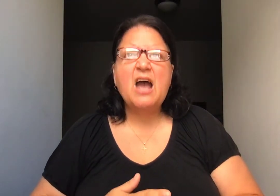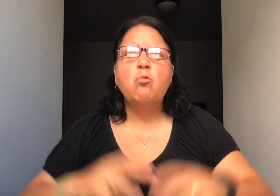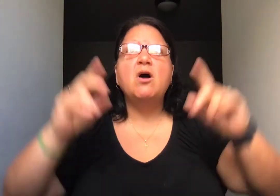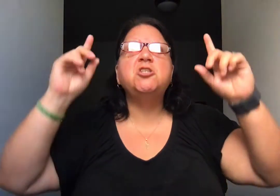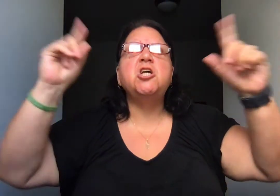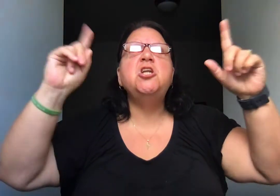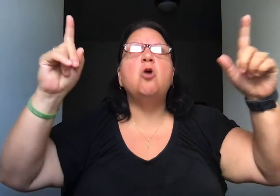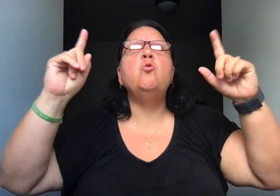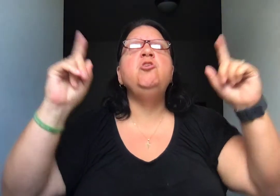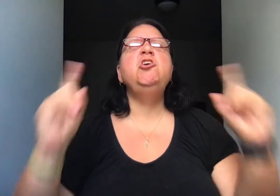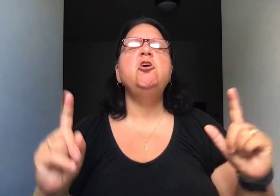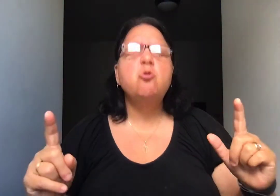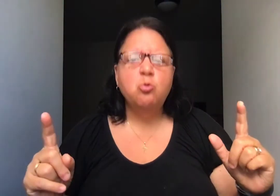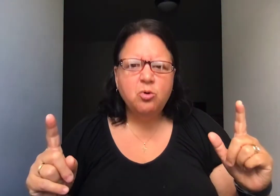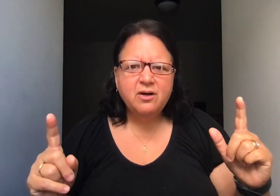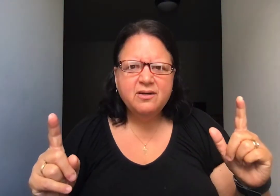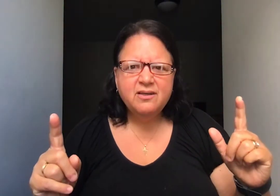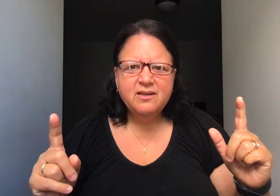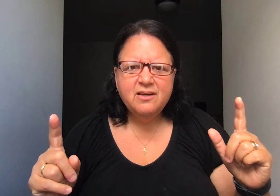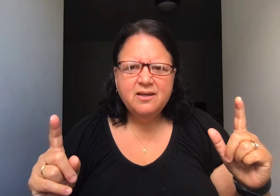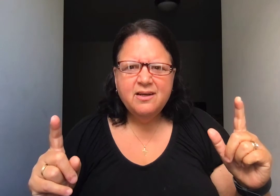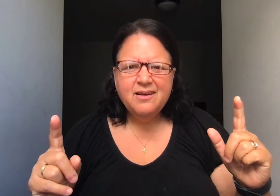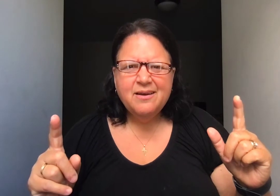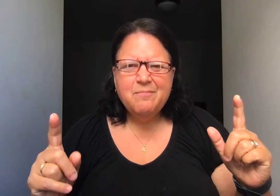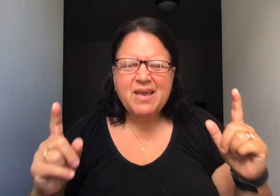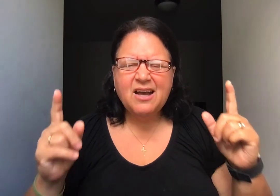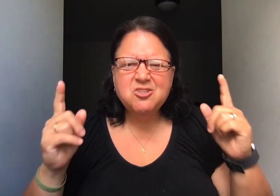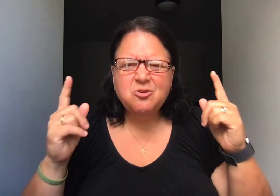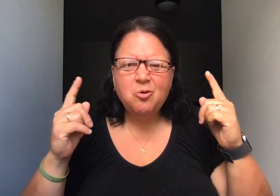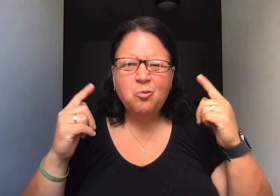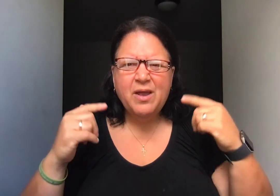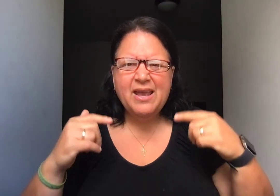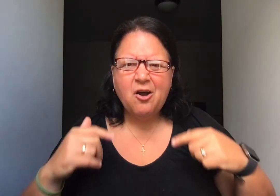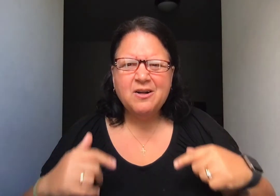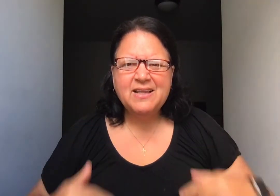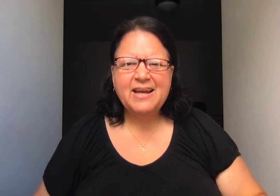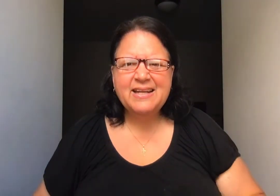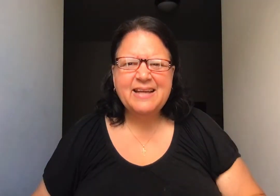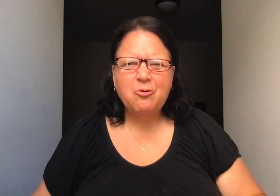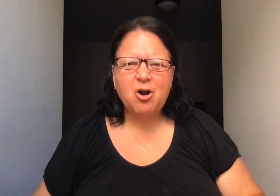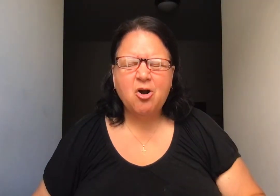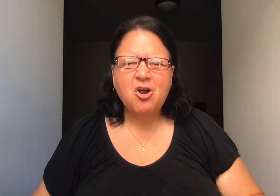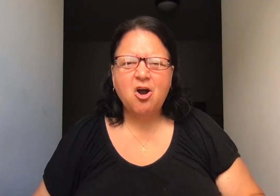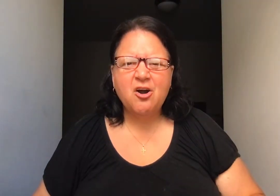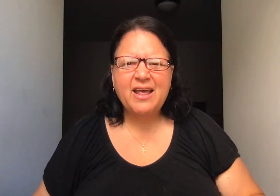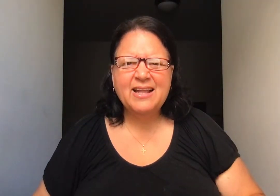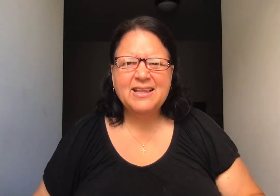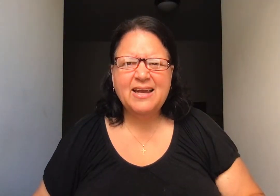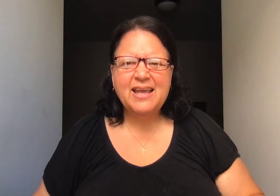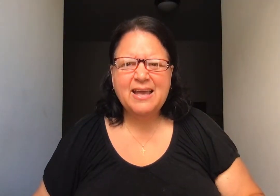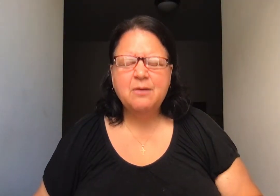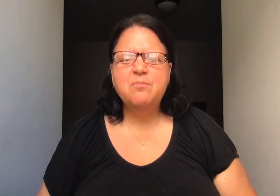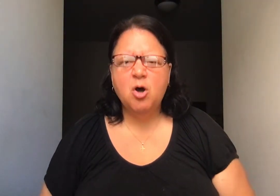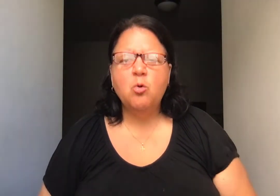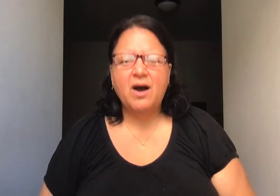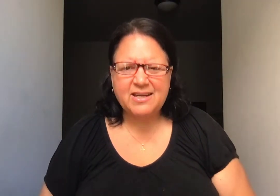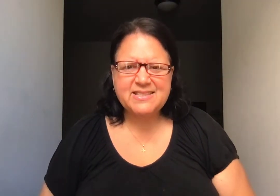I want to know you because we are letting down our guard and letting him know us.